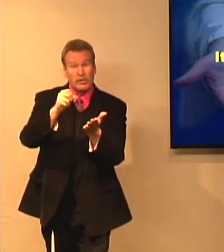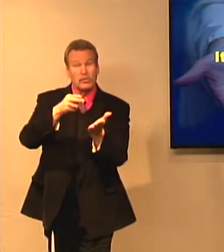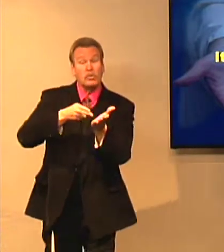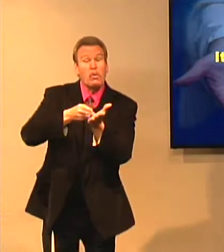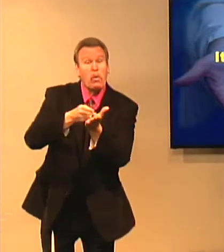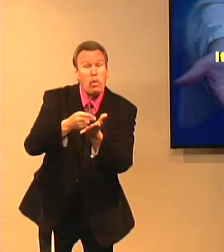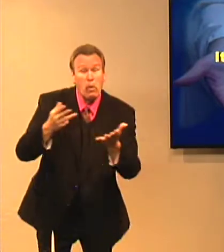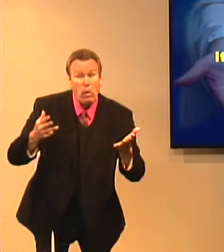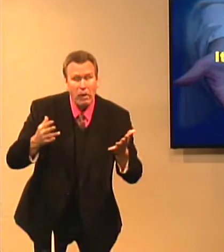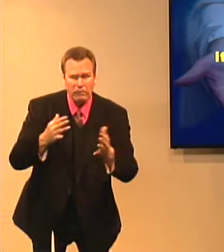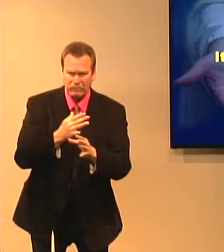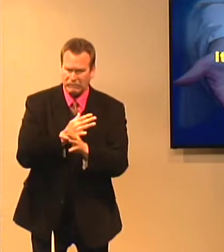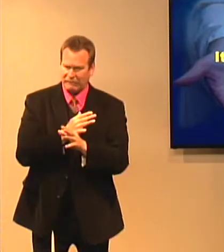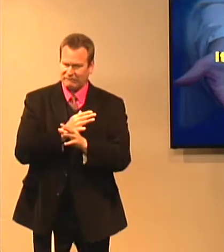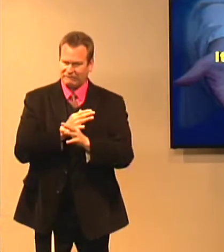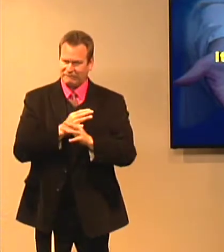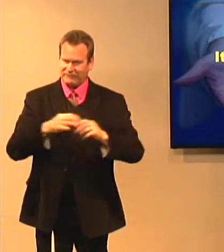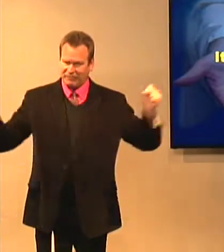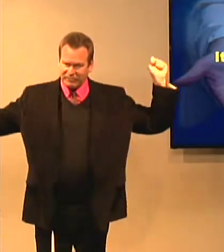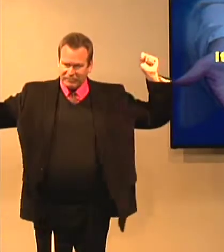This is the truth that saves us.